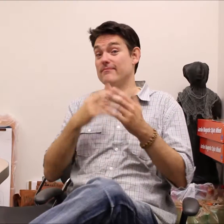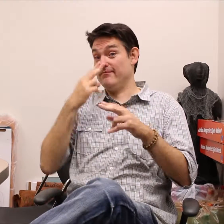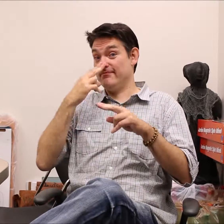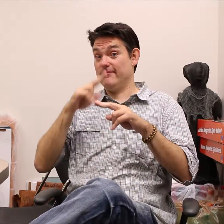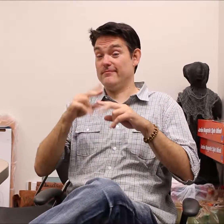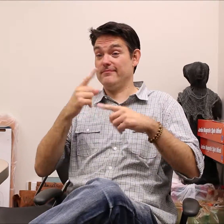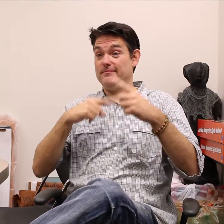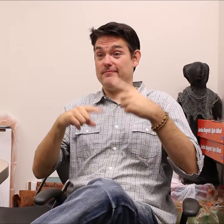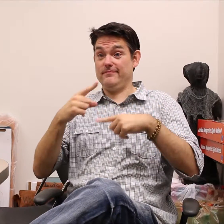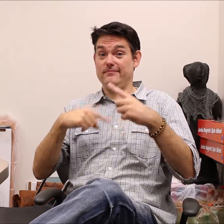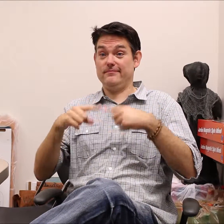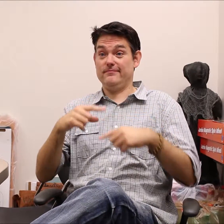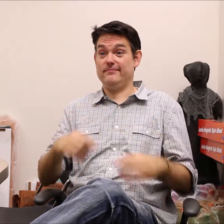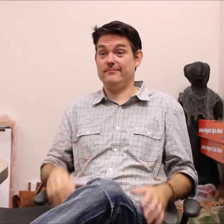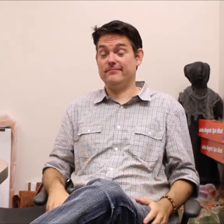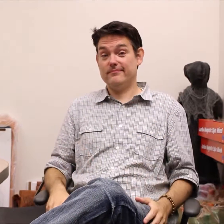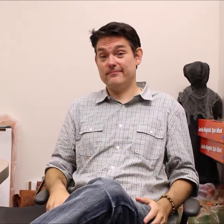Now I'll show some fun signs.